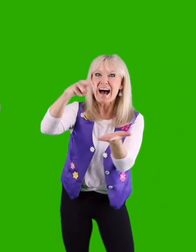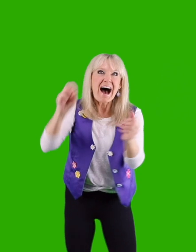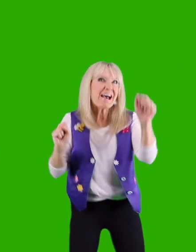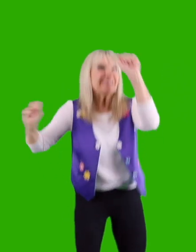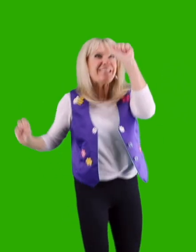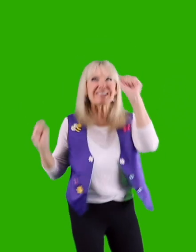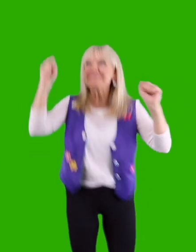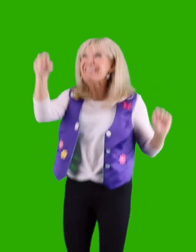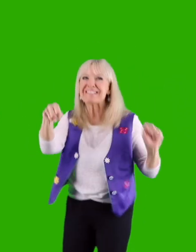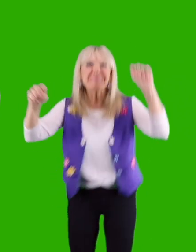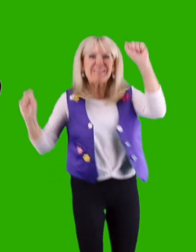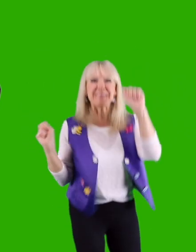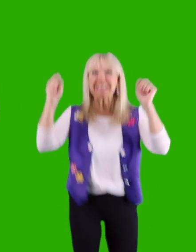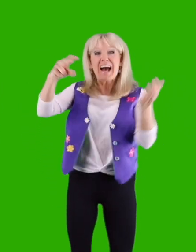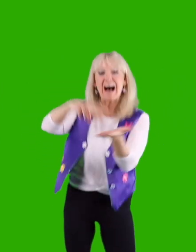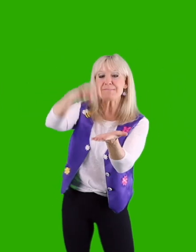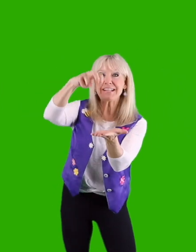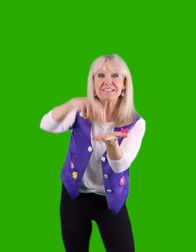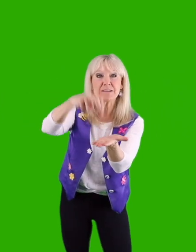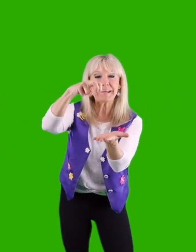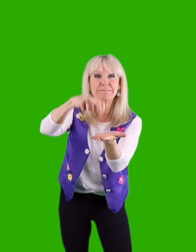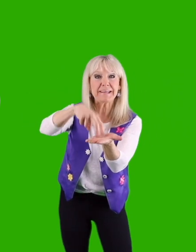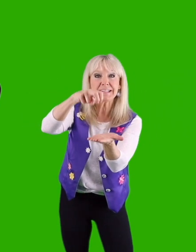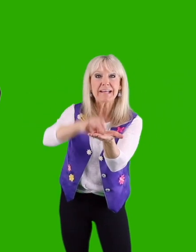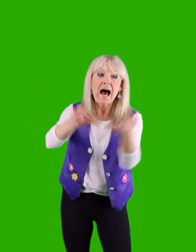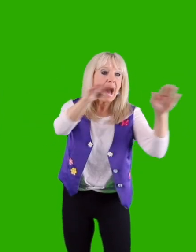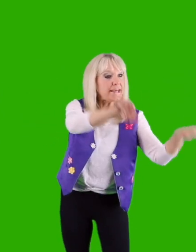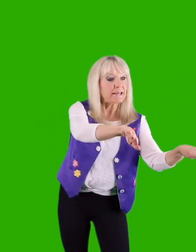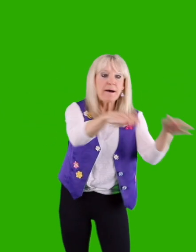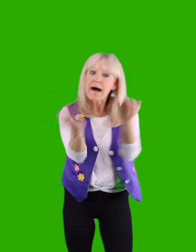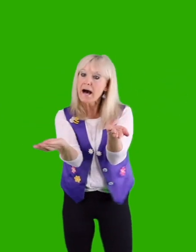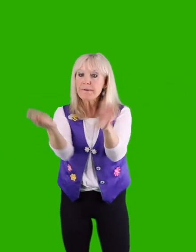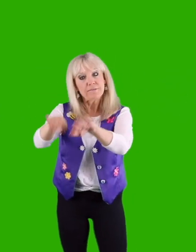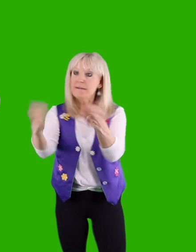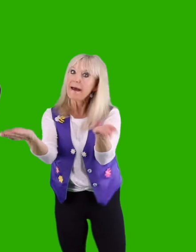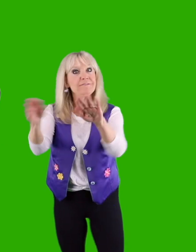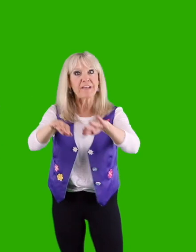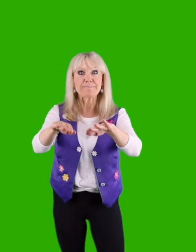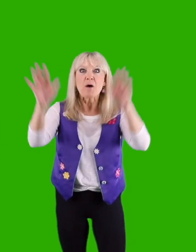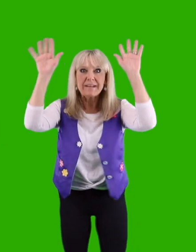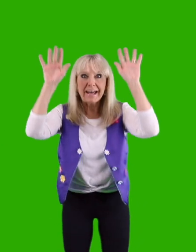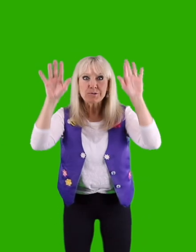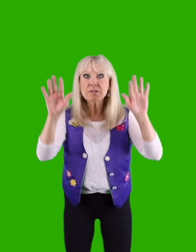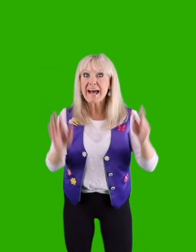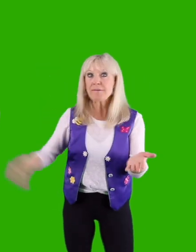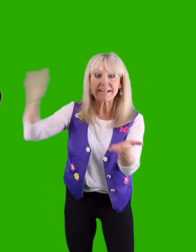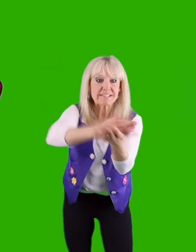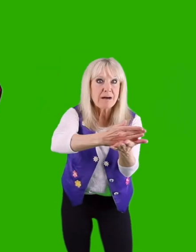I'm a little jumping, jumping bean. I'm a little jumping bean. I hip hop, flip and flop. When I cool down, I stop.